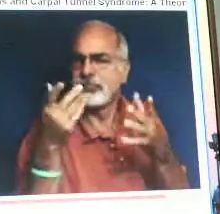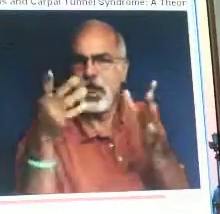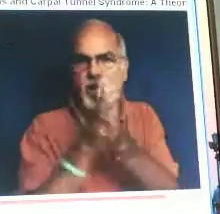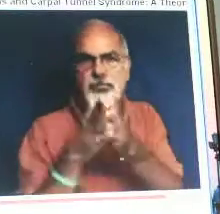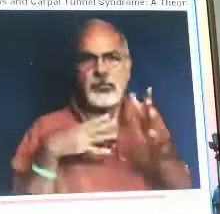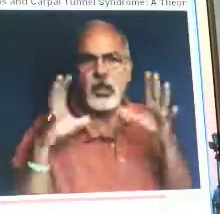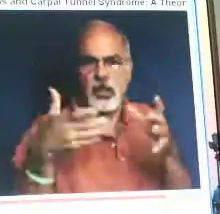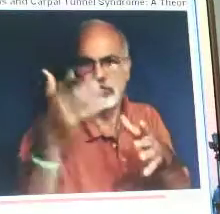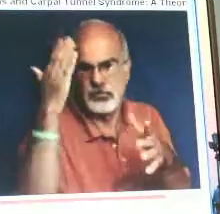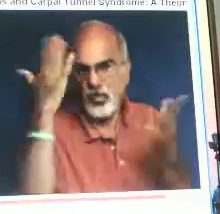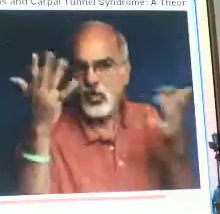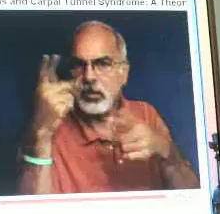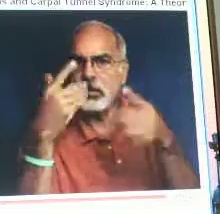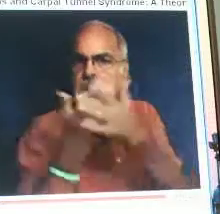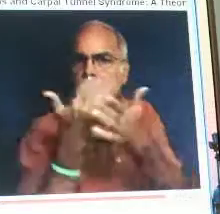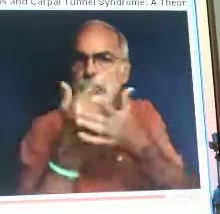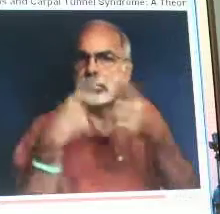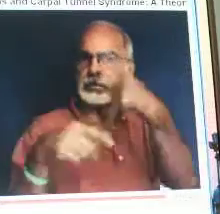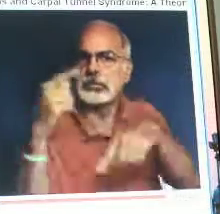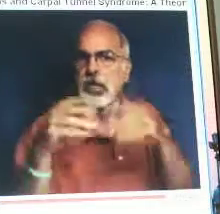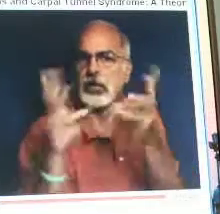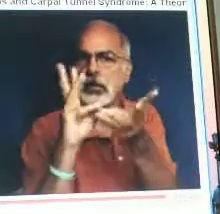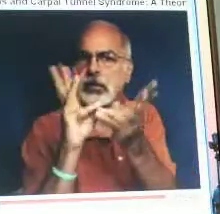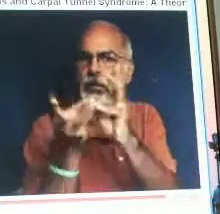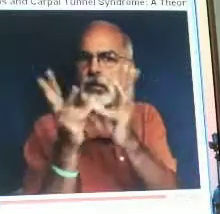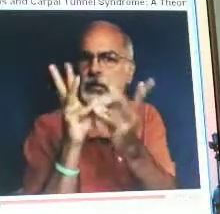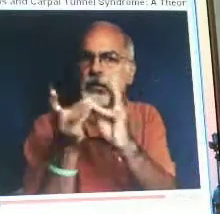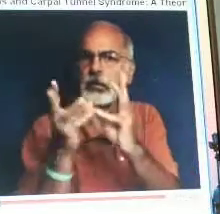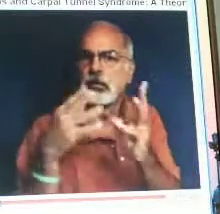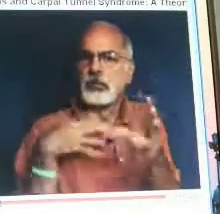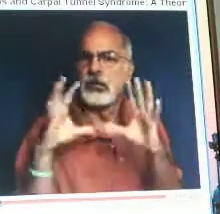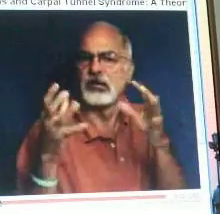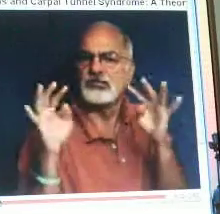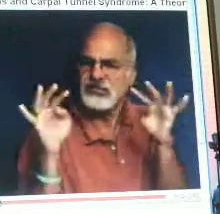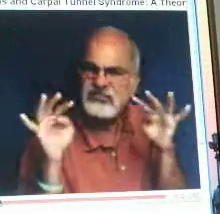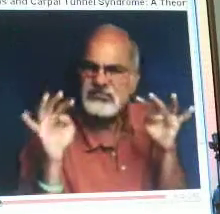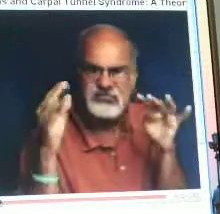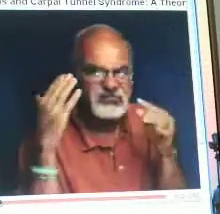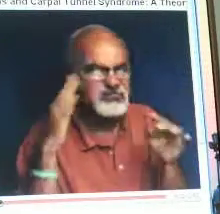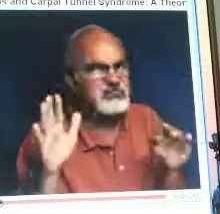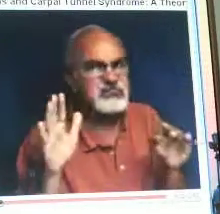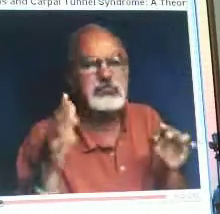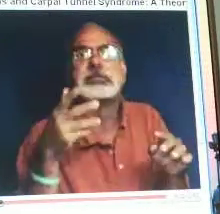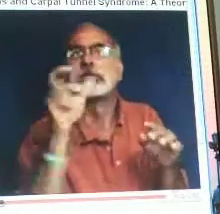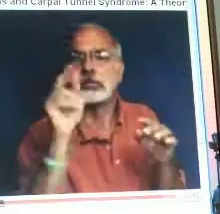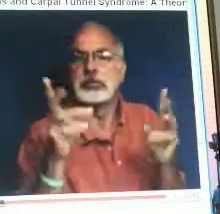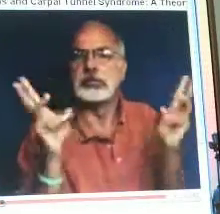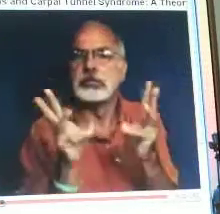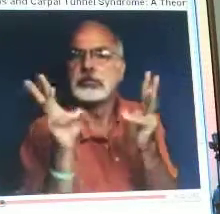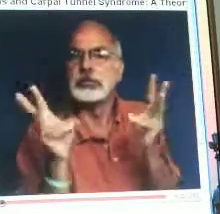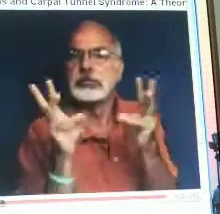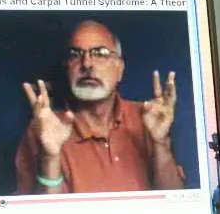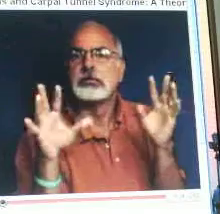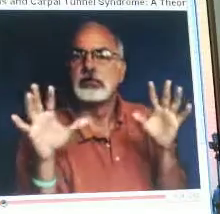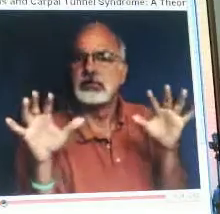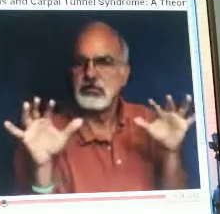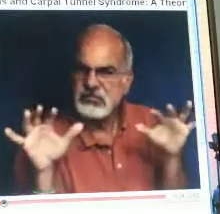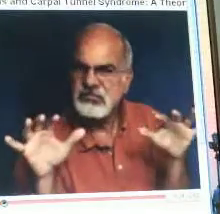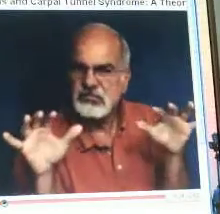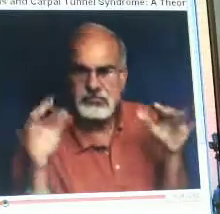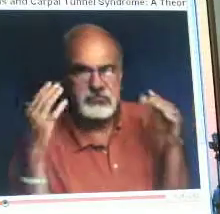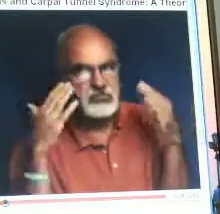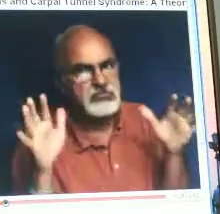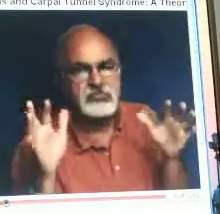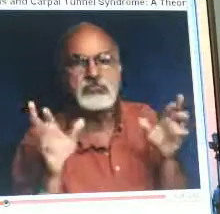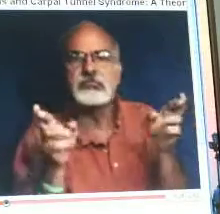of them were asking the class if we knew the new signs for weather, and, you know, the class stirred back and didn't know in